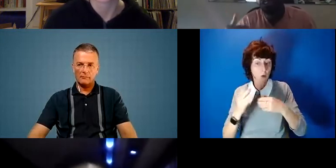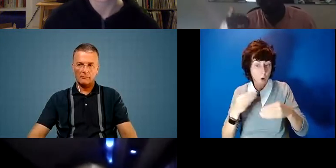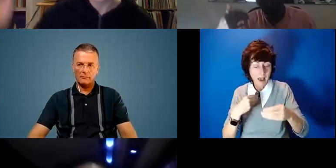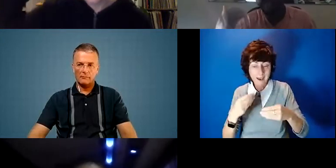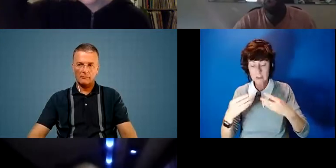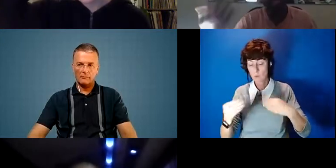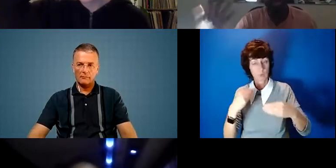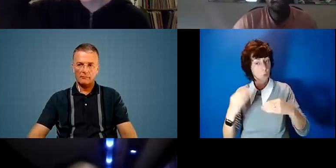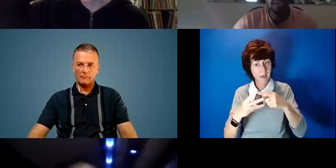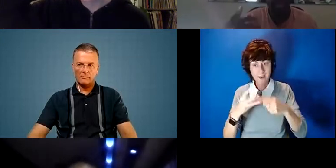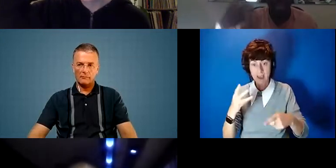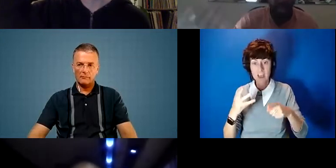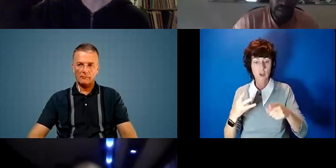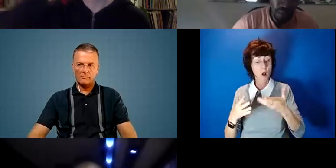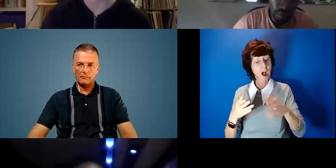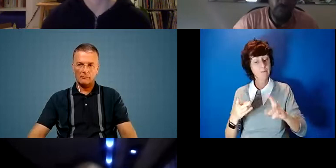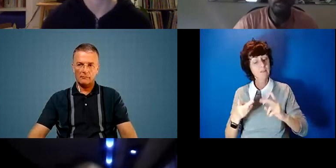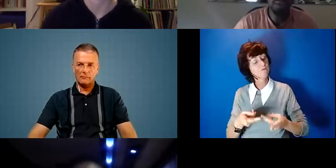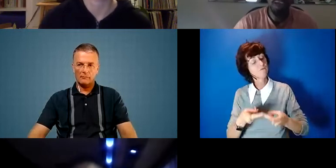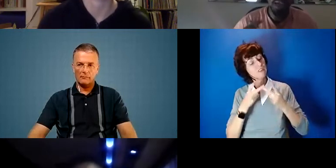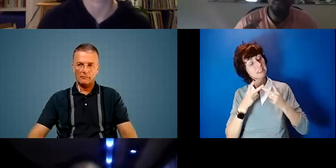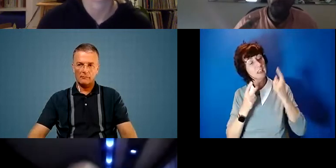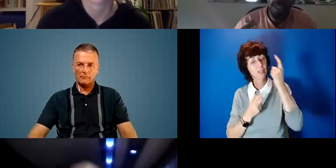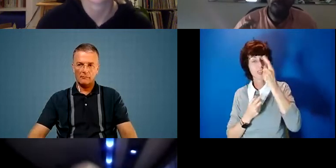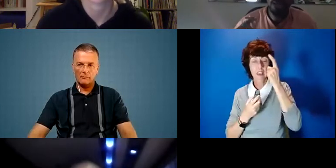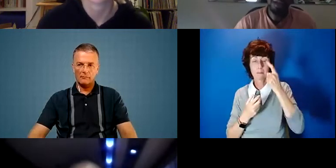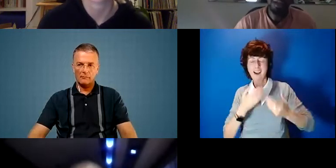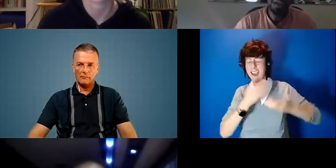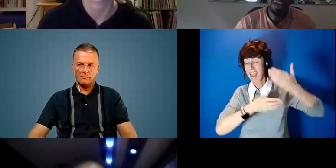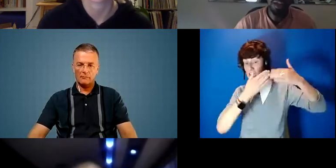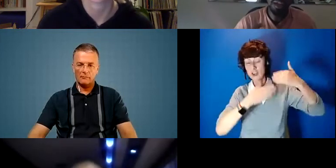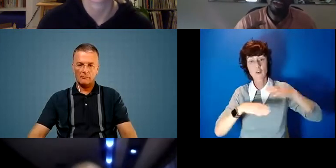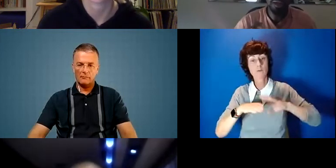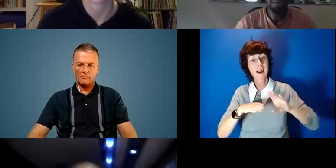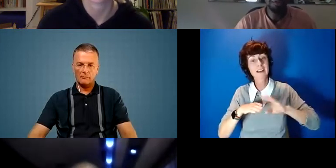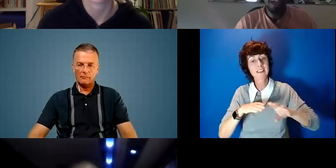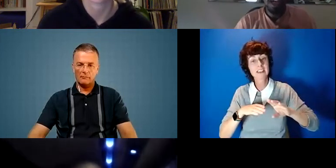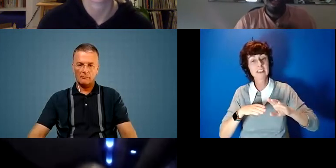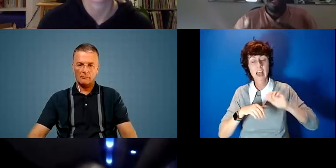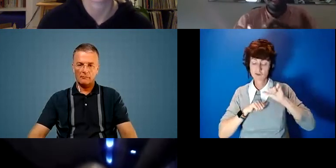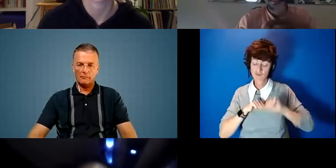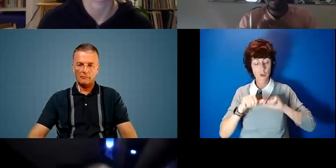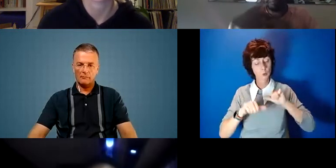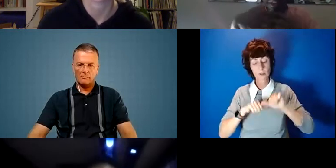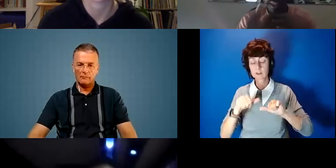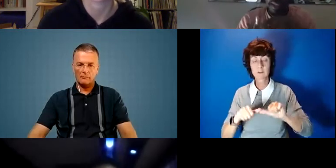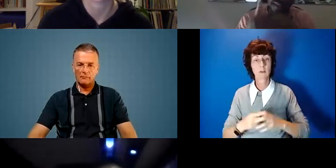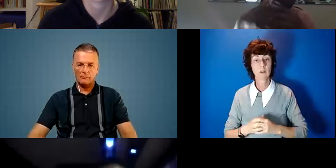ancient practices and sacred rituals that are kind of highly